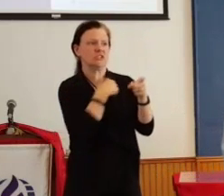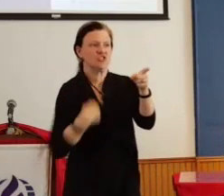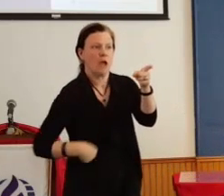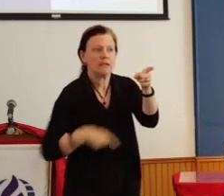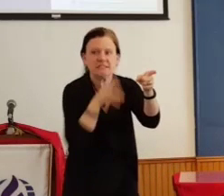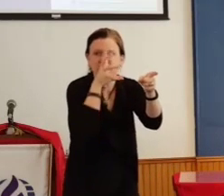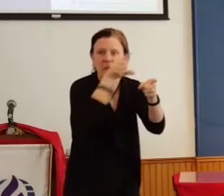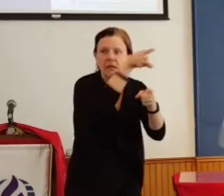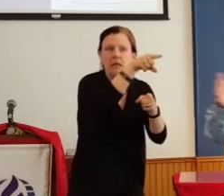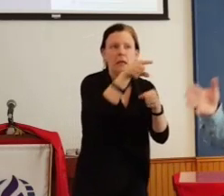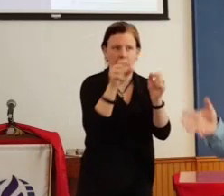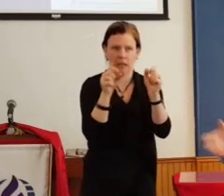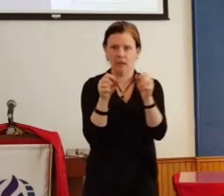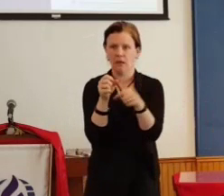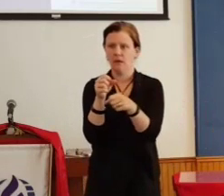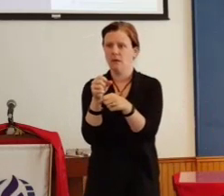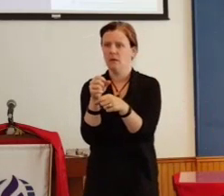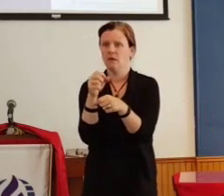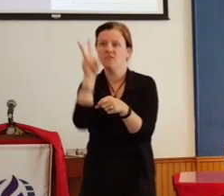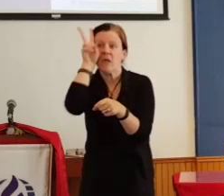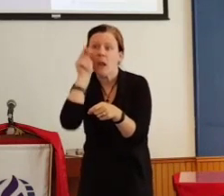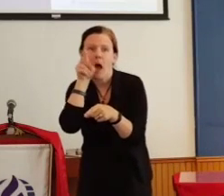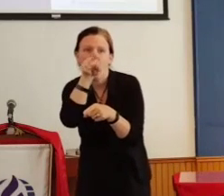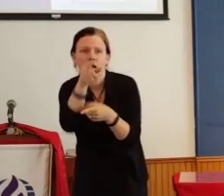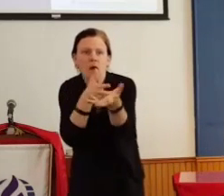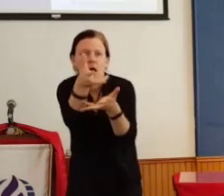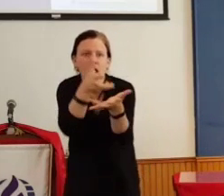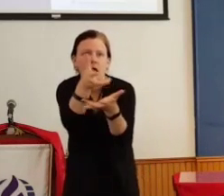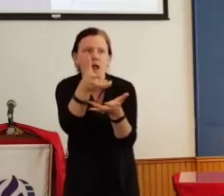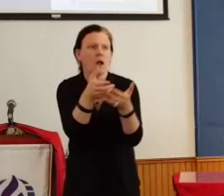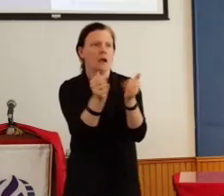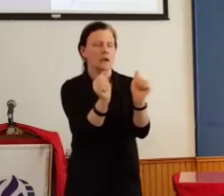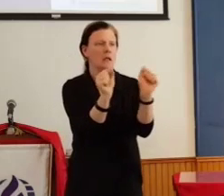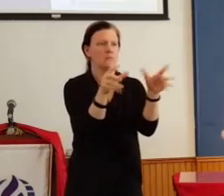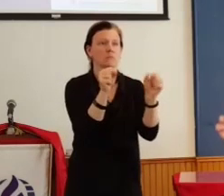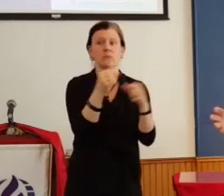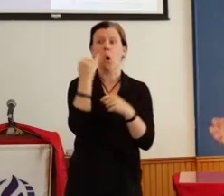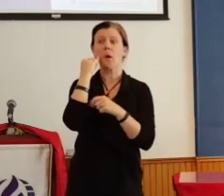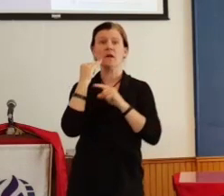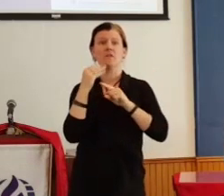Or maybe when we go back to our homes or neighborhoods, we're speaking Polish or Italian or German.